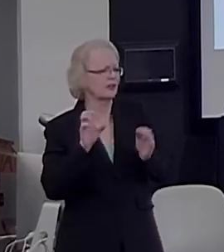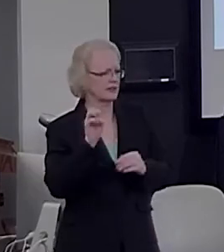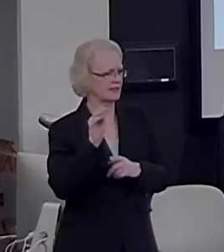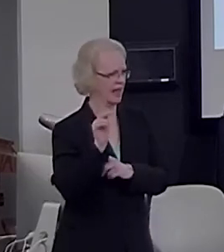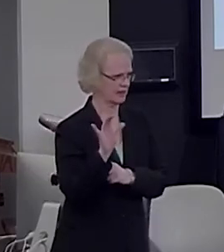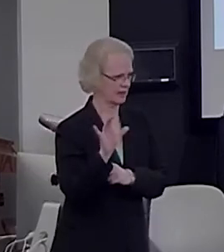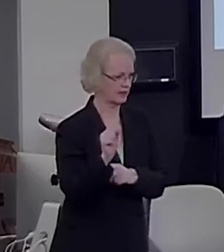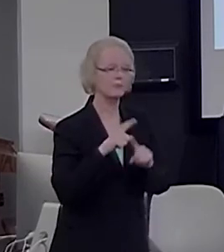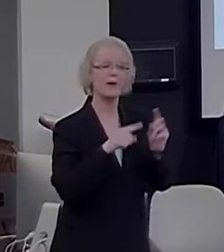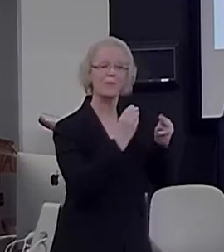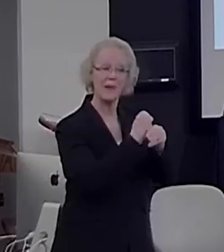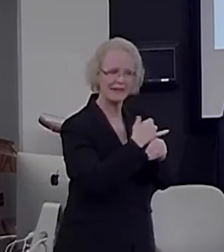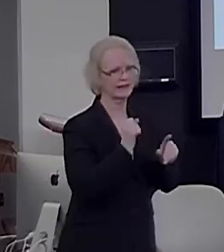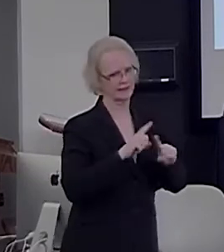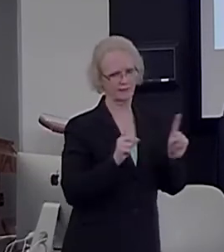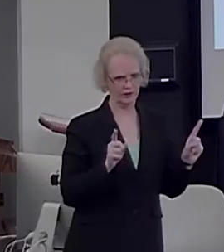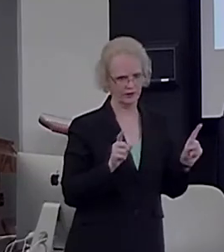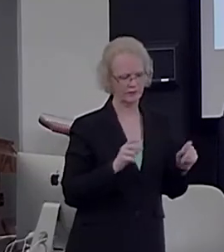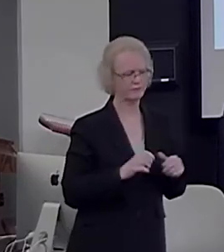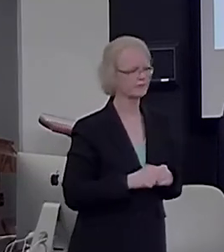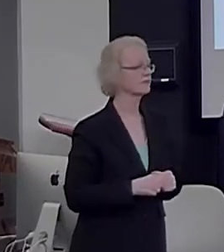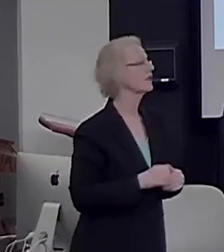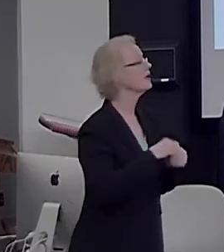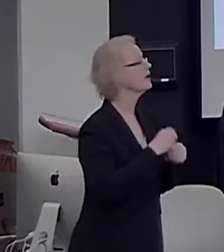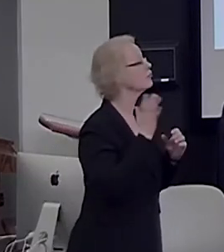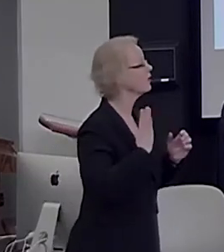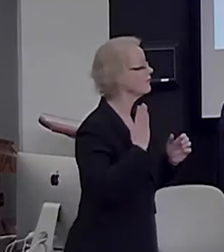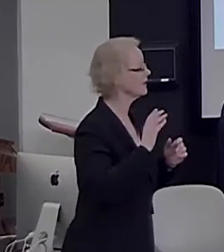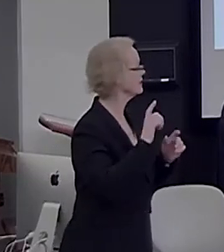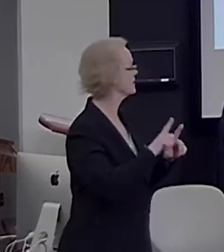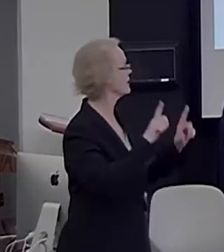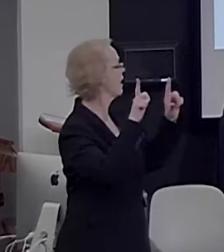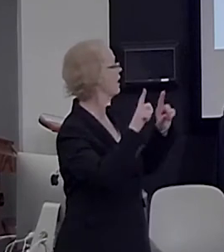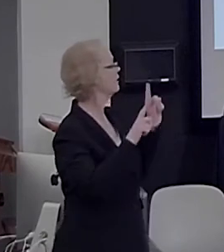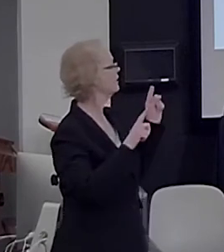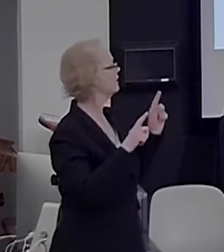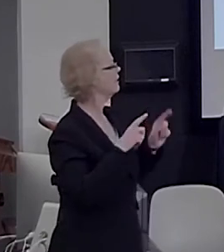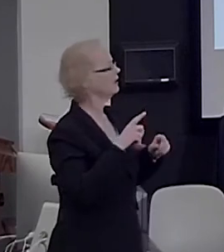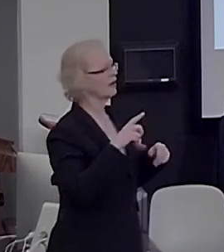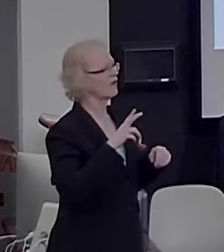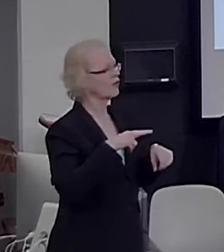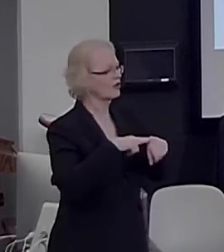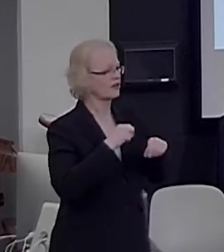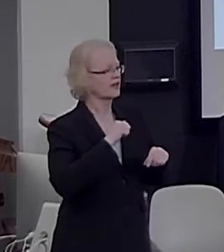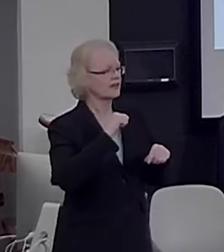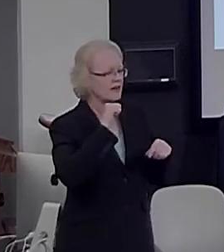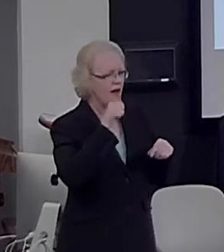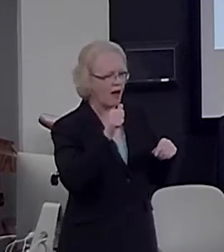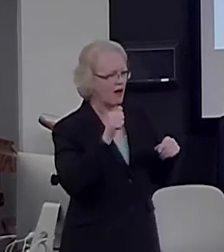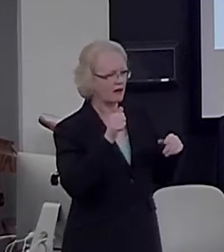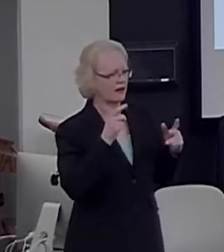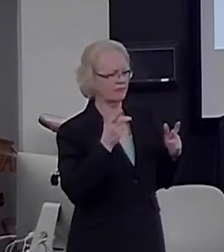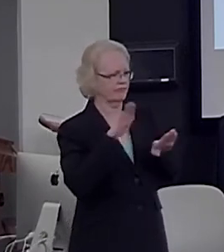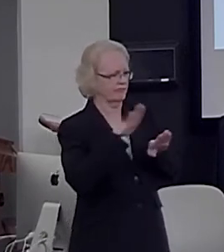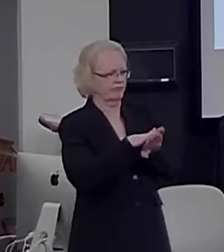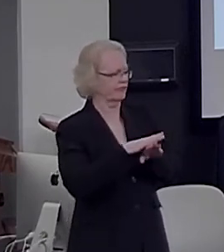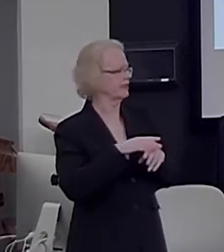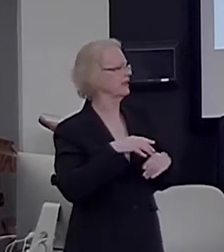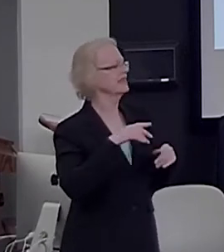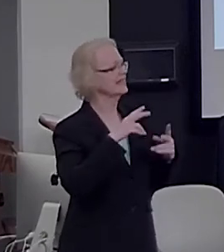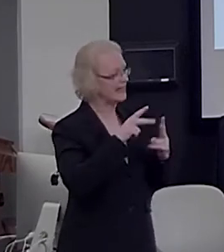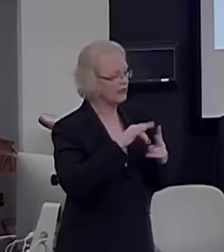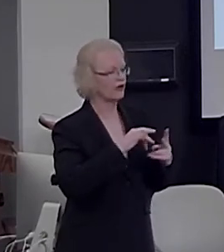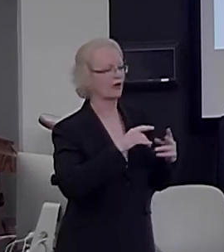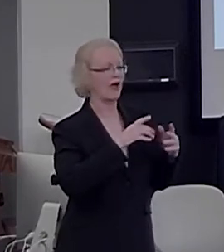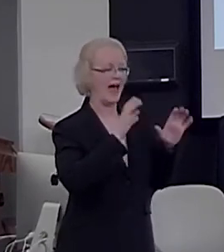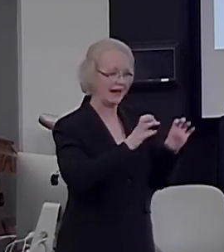In the previous slide, of course, there could not be an intersection. Either it's more active for mass than for non-mass, or it's